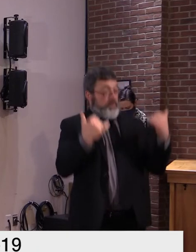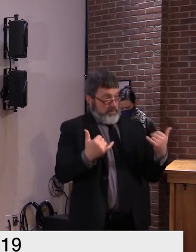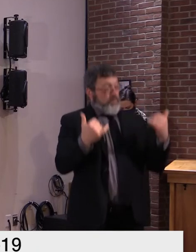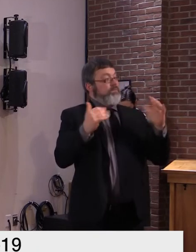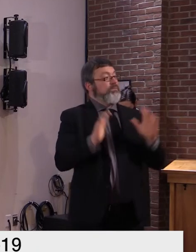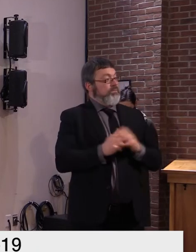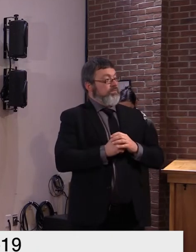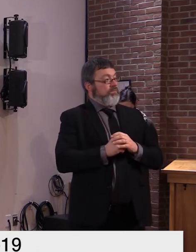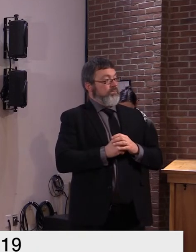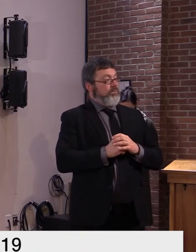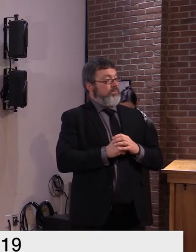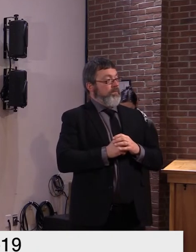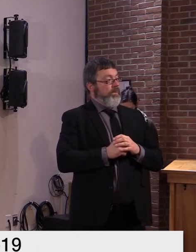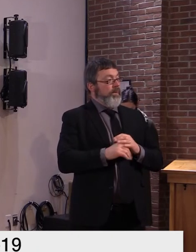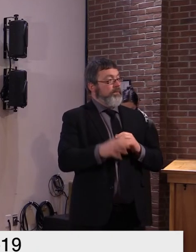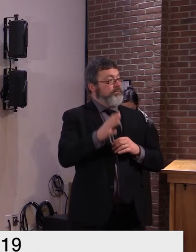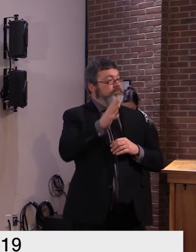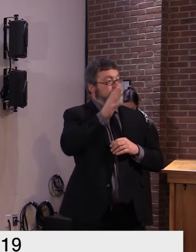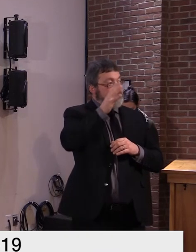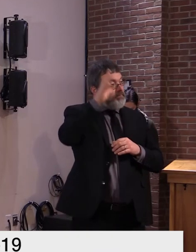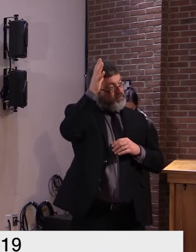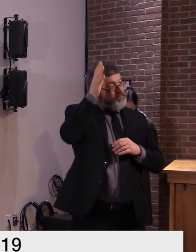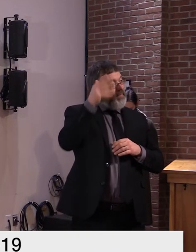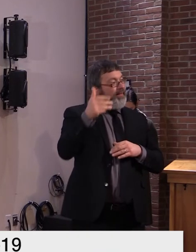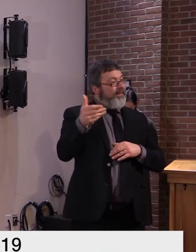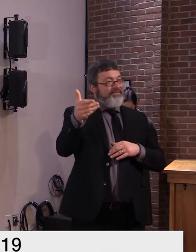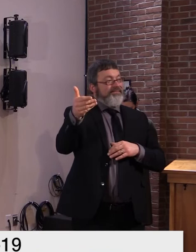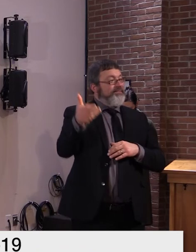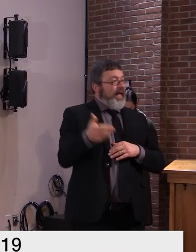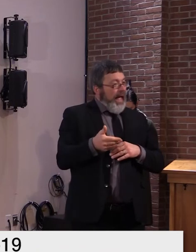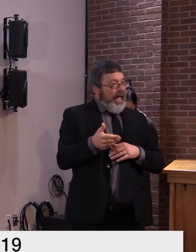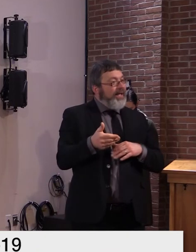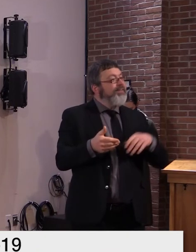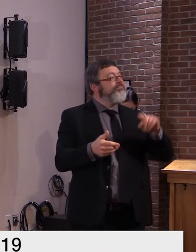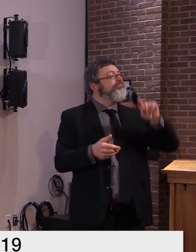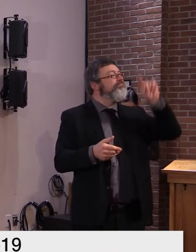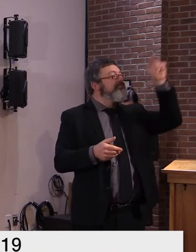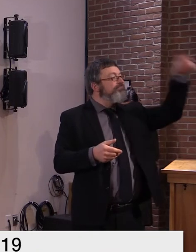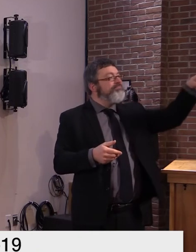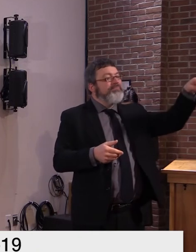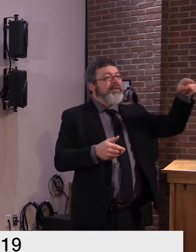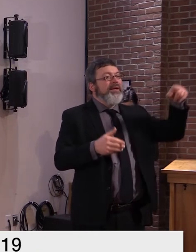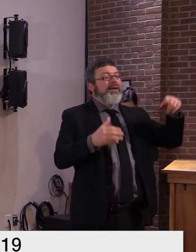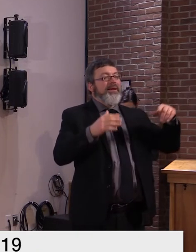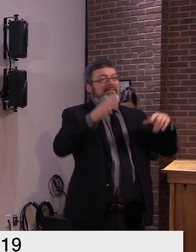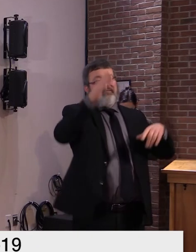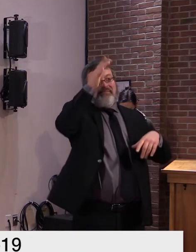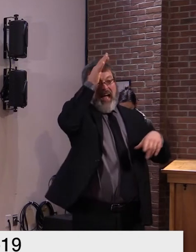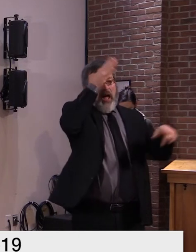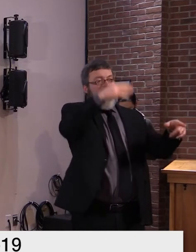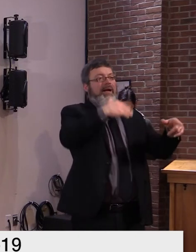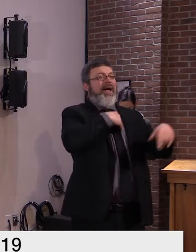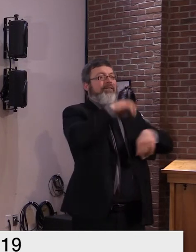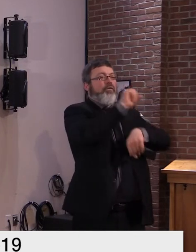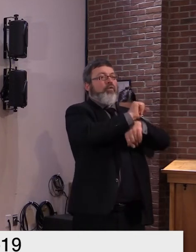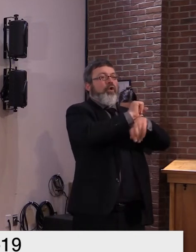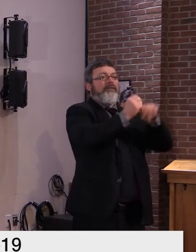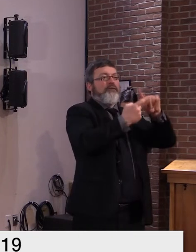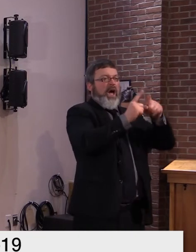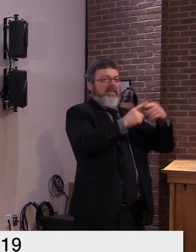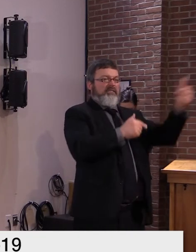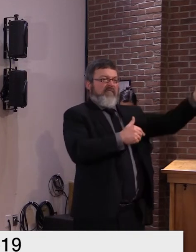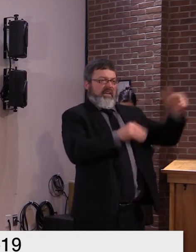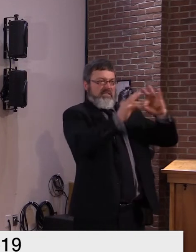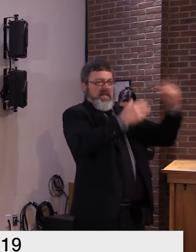to health is that helpful uh it is clear to me now so a grandparent can drive